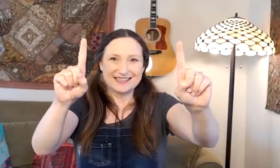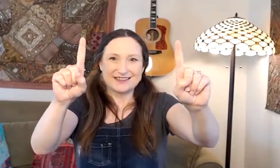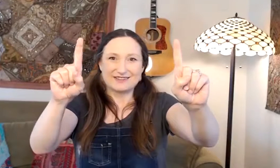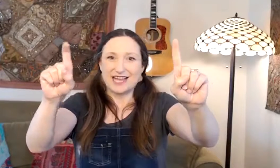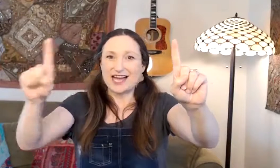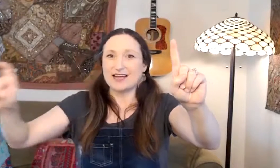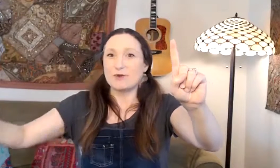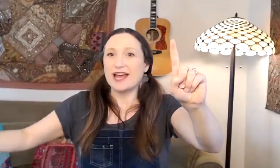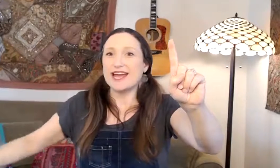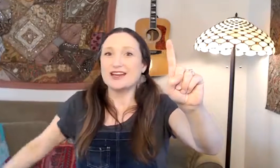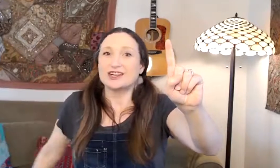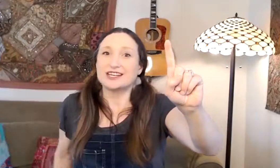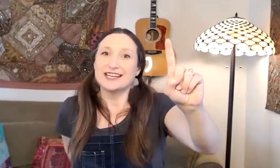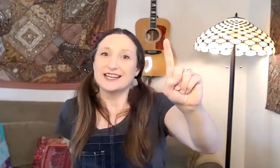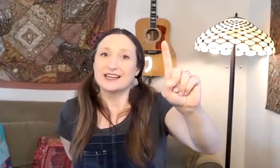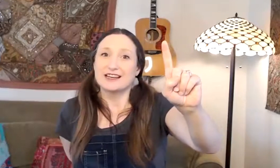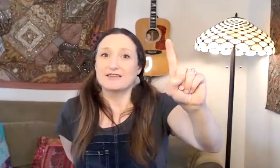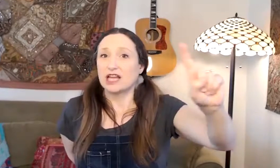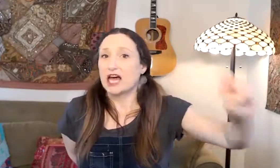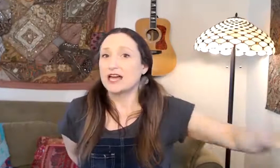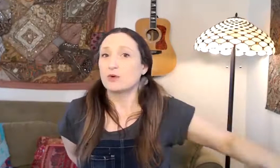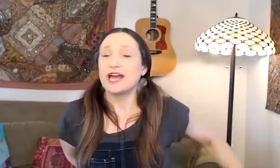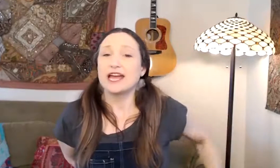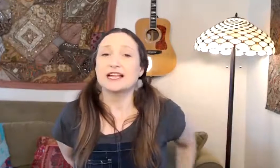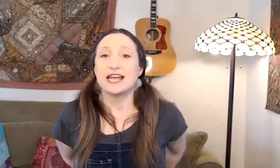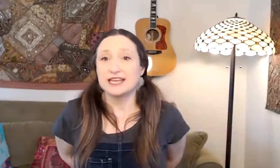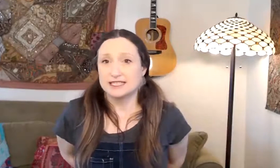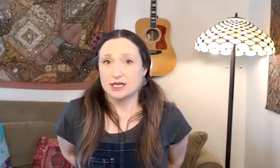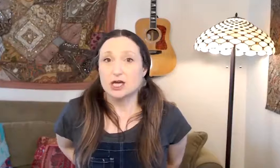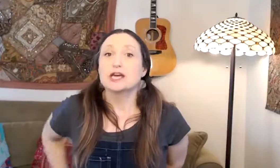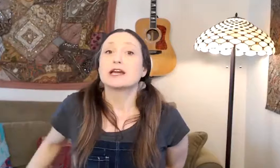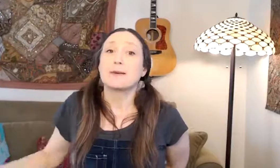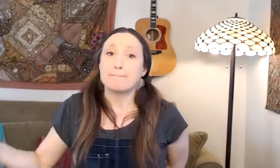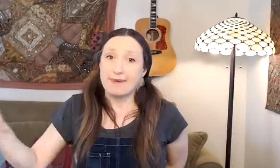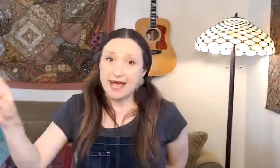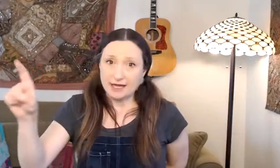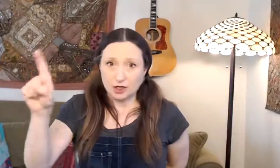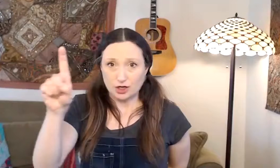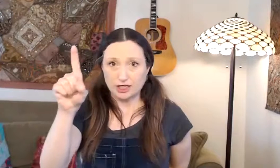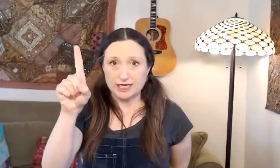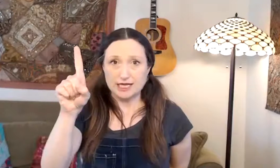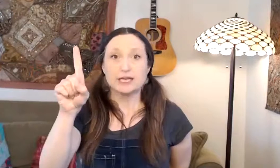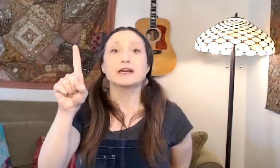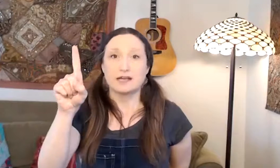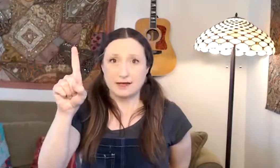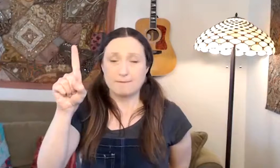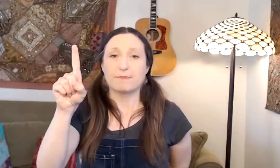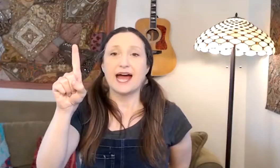Fly away, Early. Fly away, Late. Come back, Early. Come back,